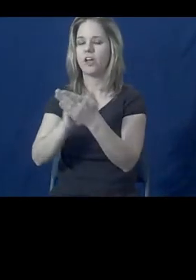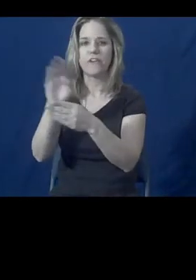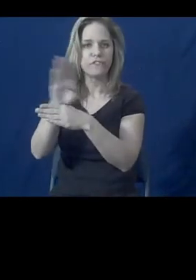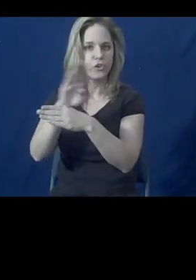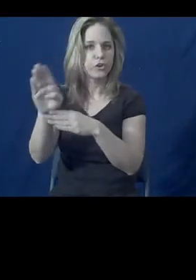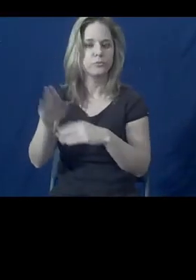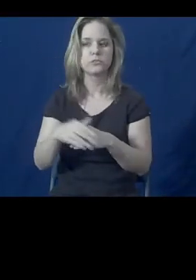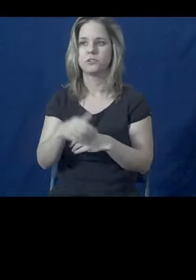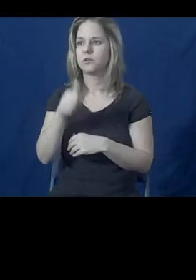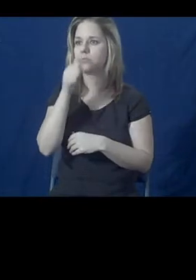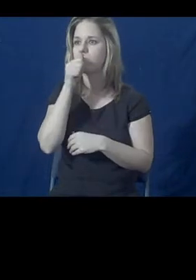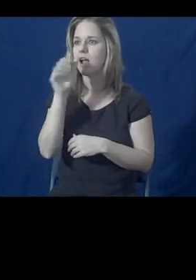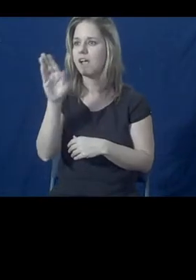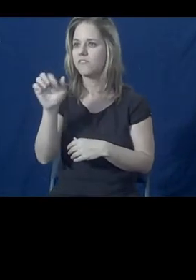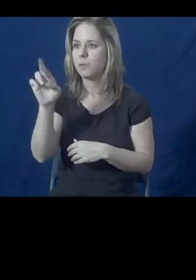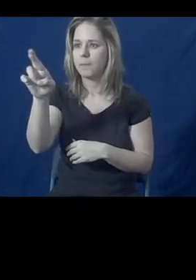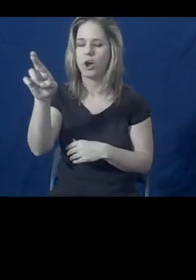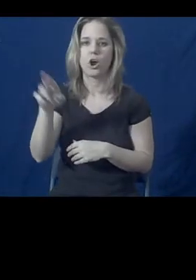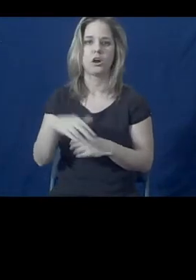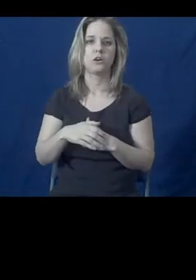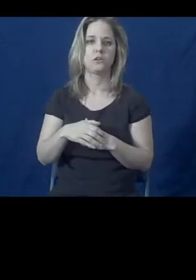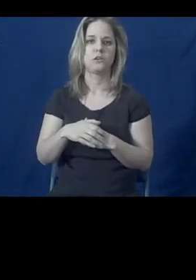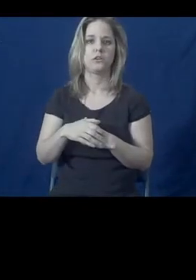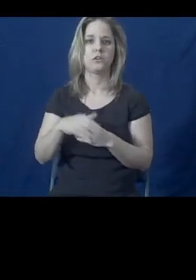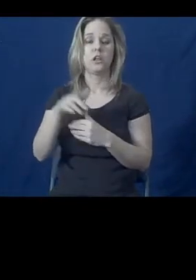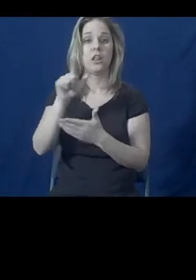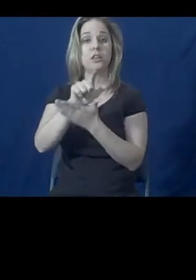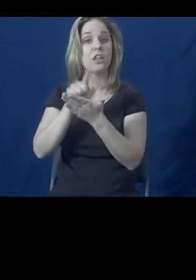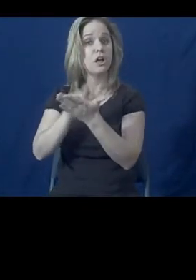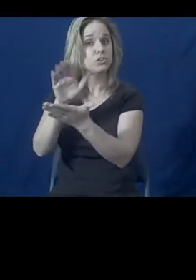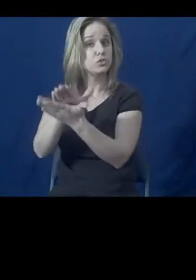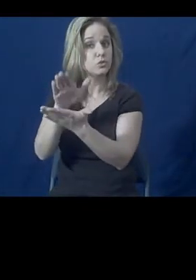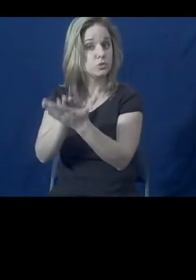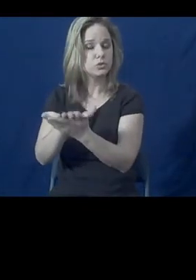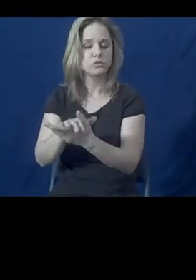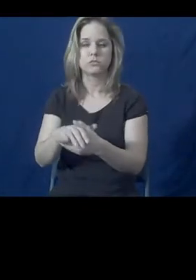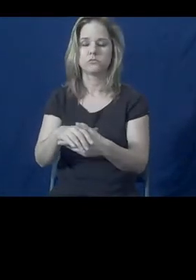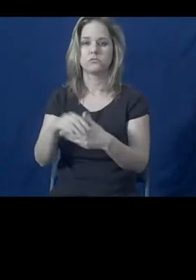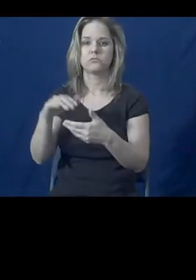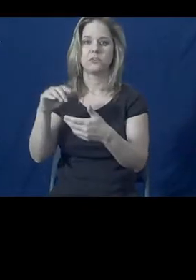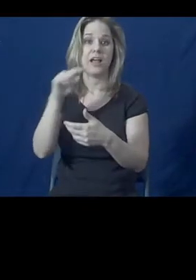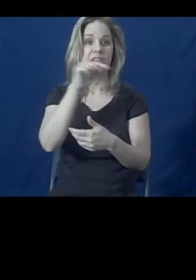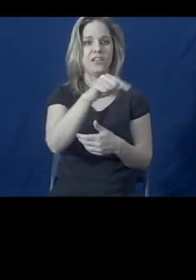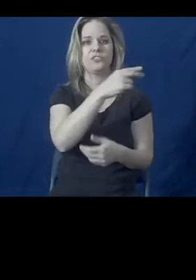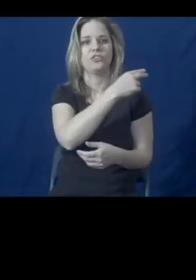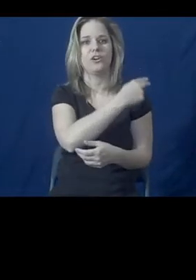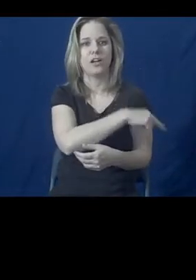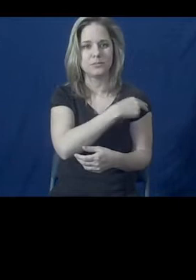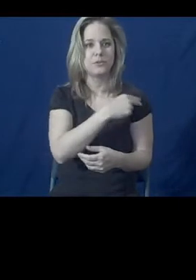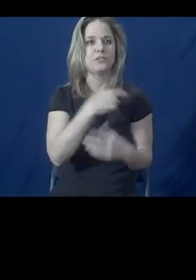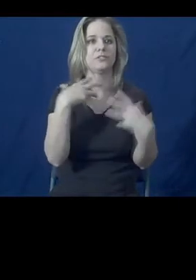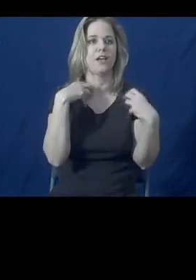attorneys, as well as law schools. And like I said earlier, they're partnering with hospitals, health clinics, and community health centers.